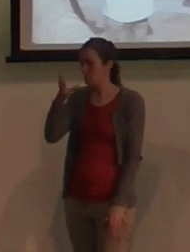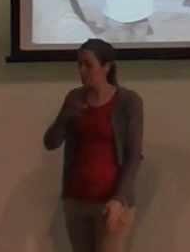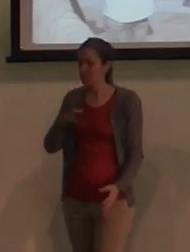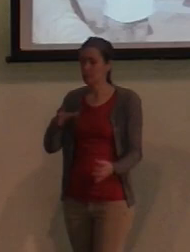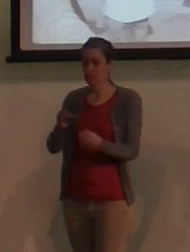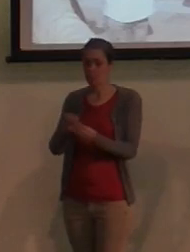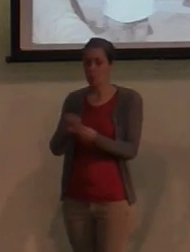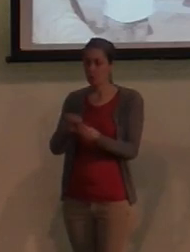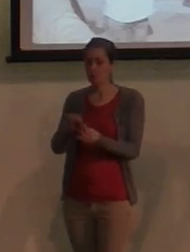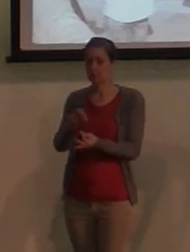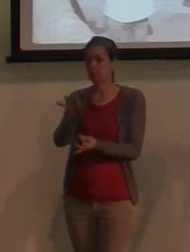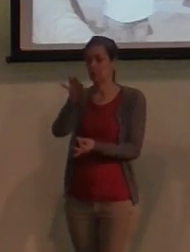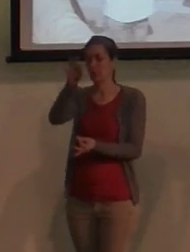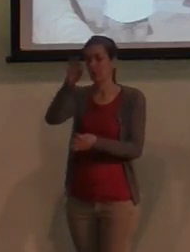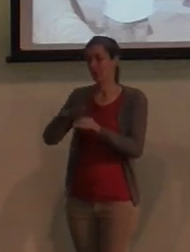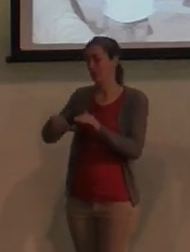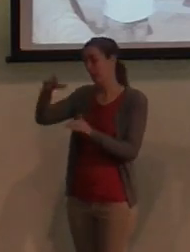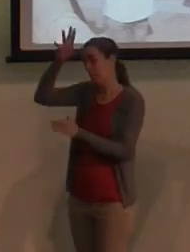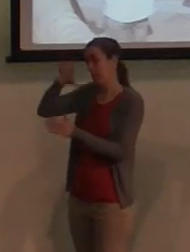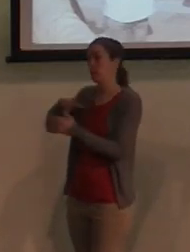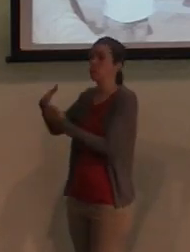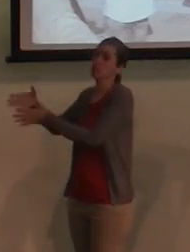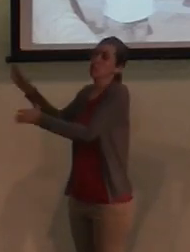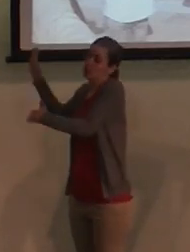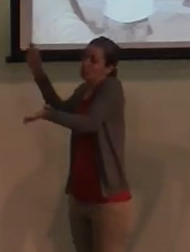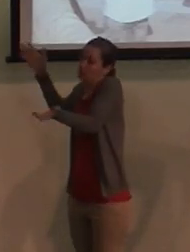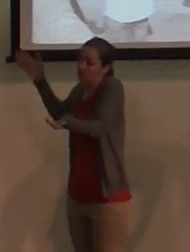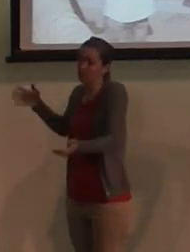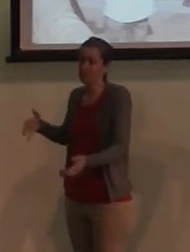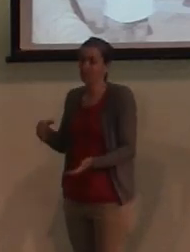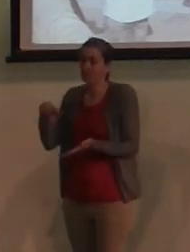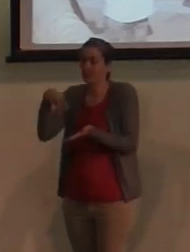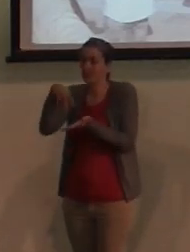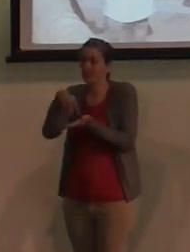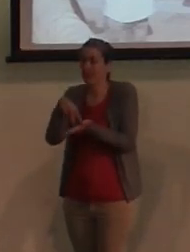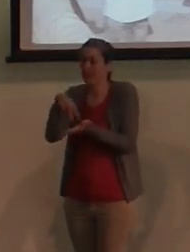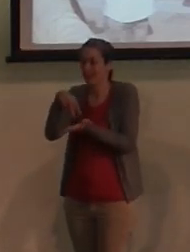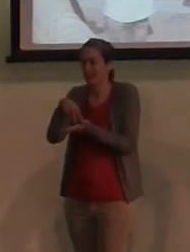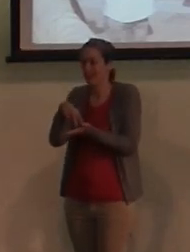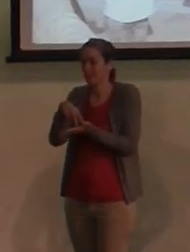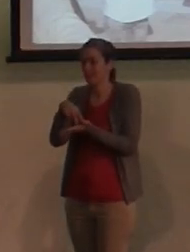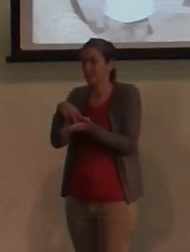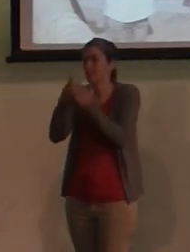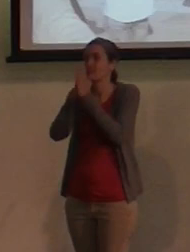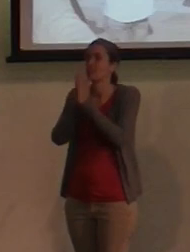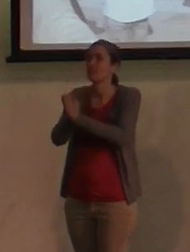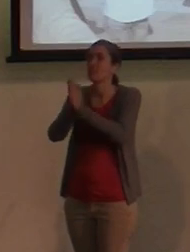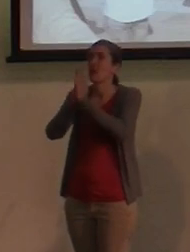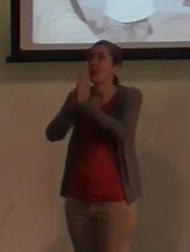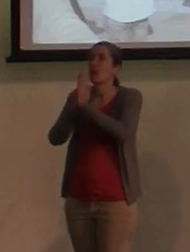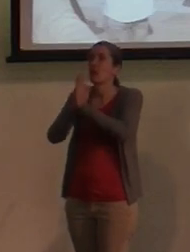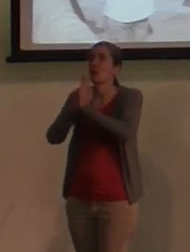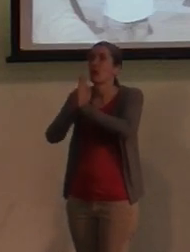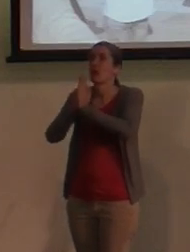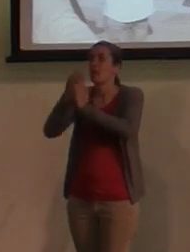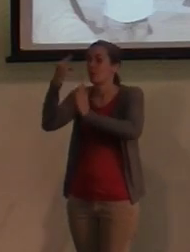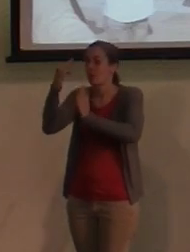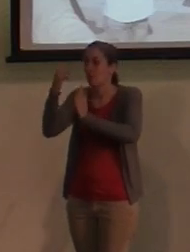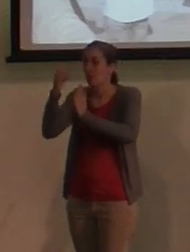than men. But they're standing there, and as you know, they're praying for the Messiah to come.